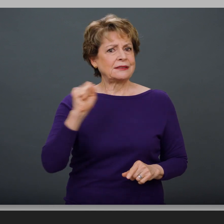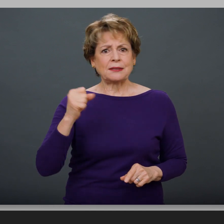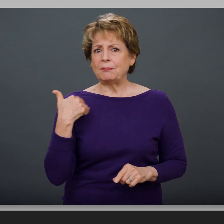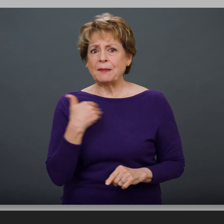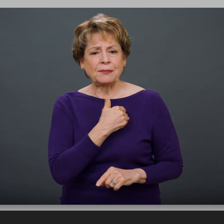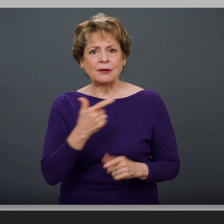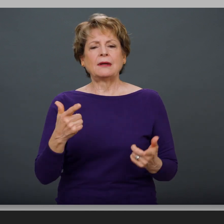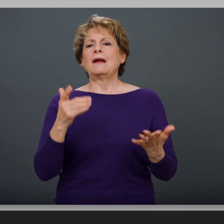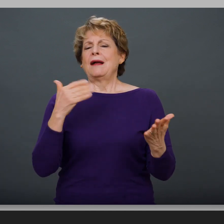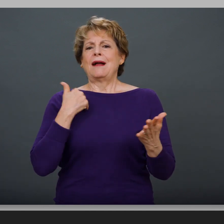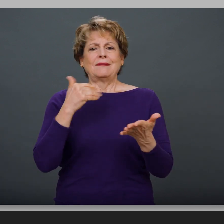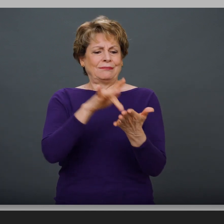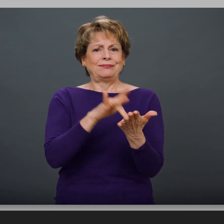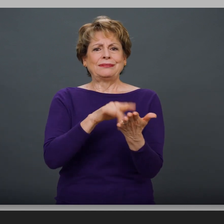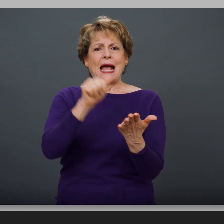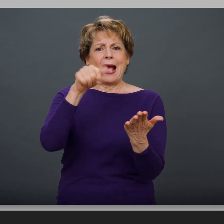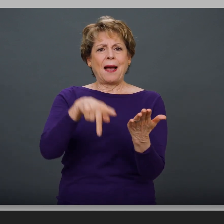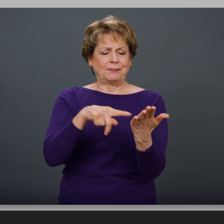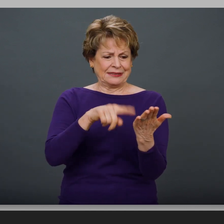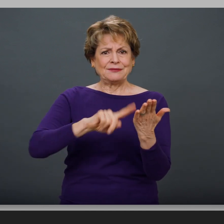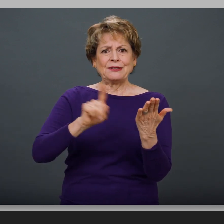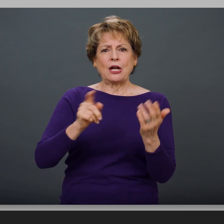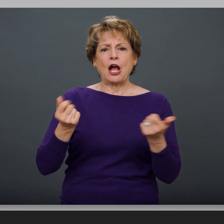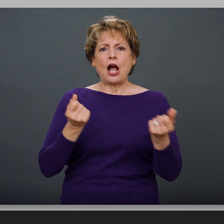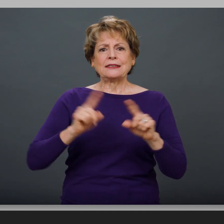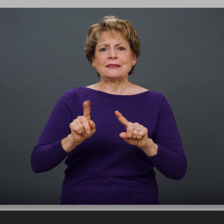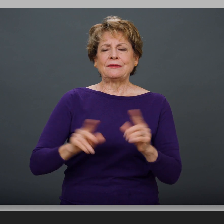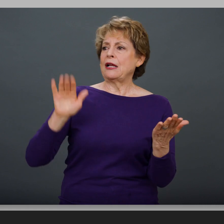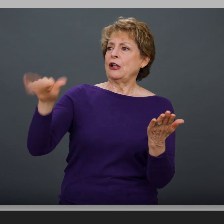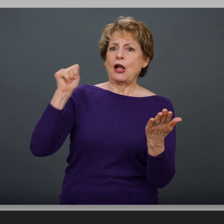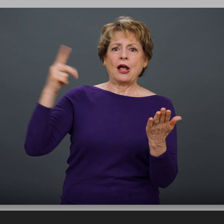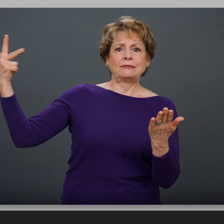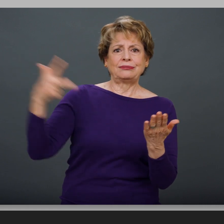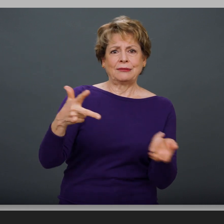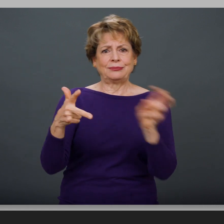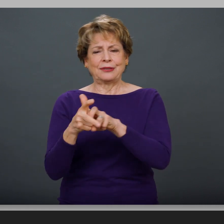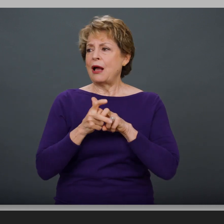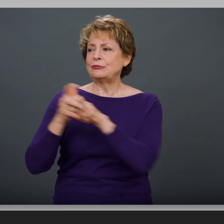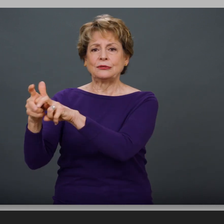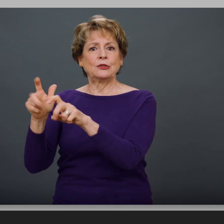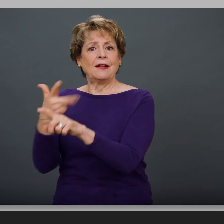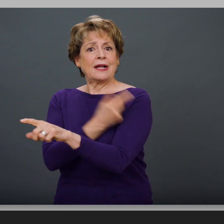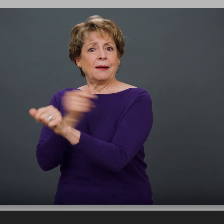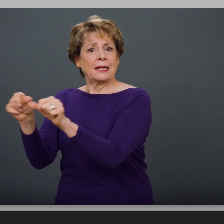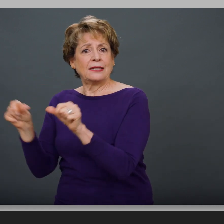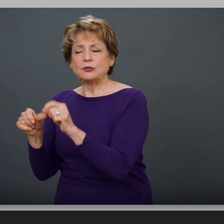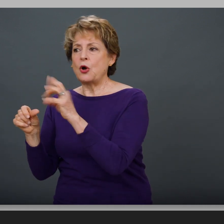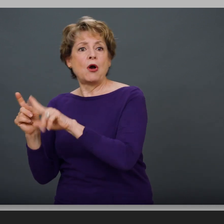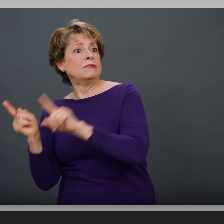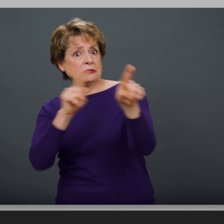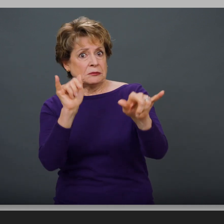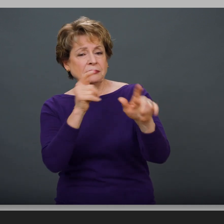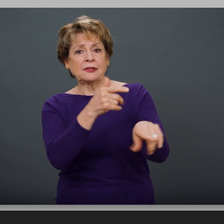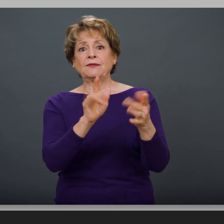request transportation to a vaccine clinic or event. If you are not an Access member, popular rideshare apps